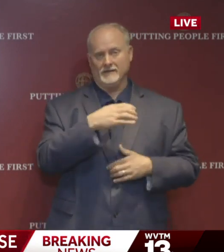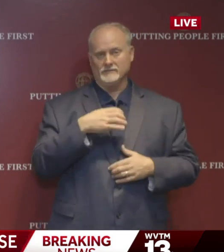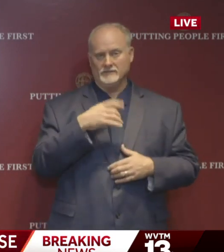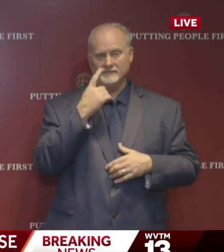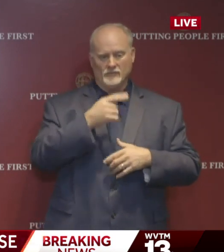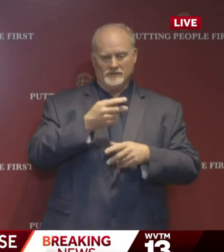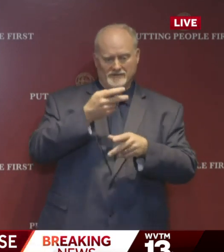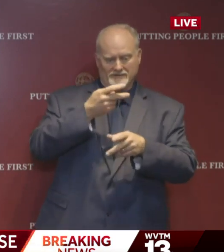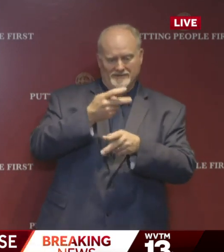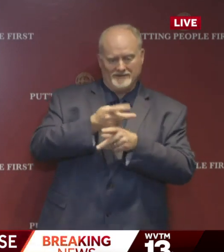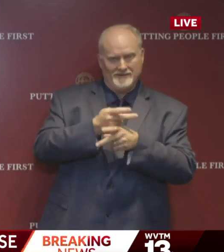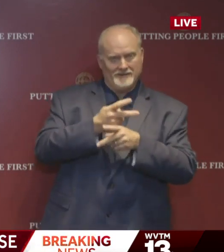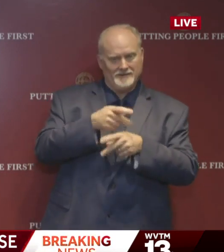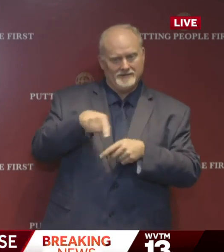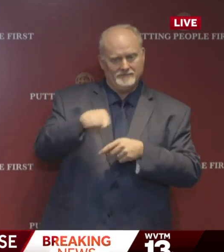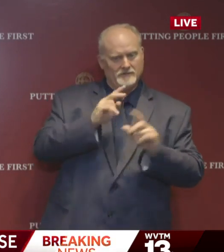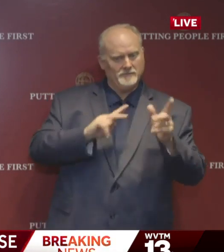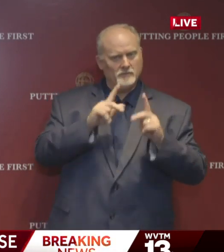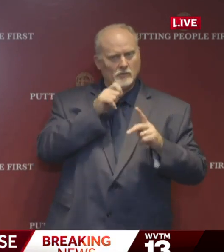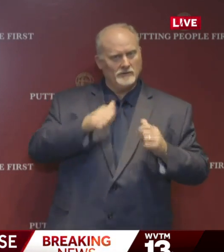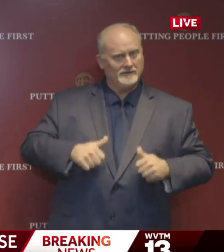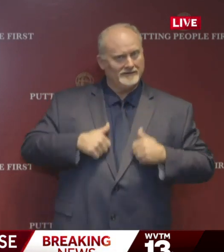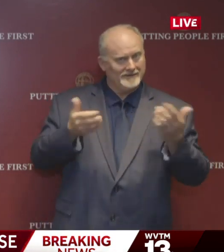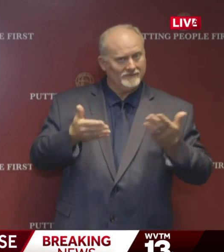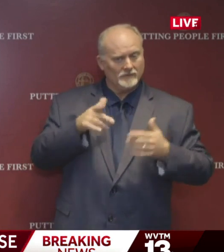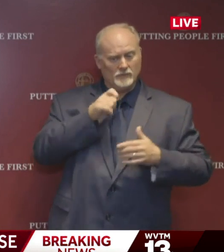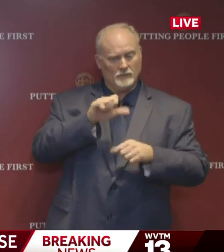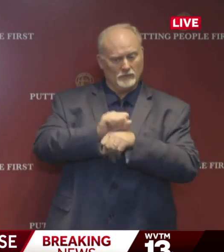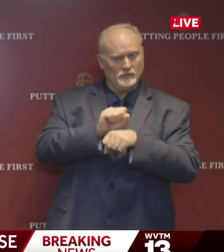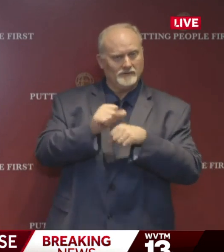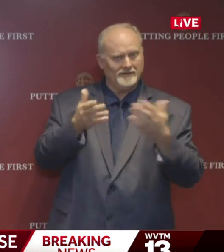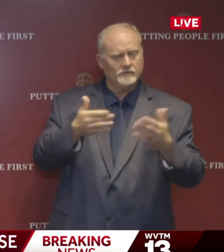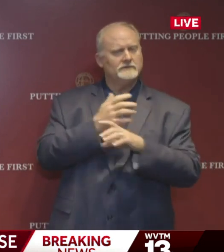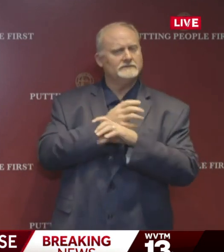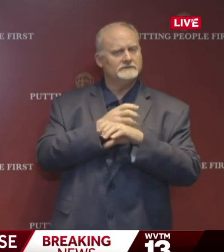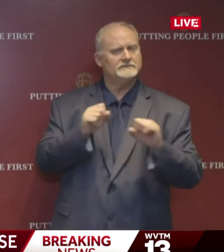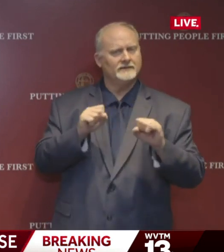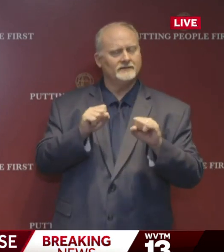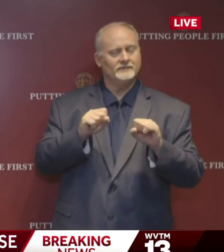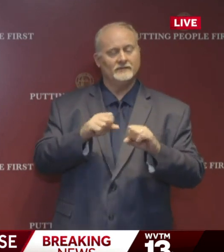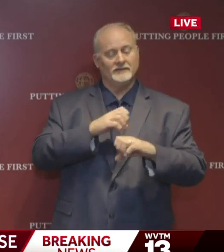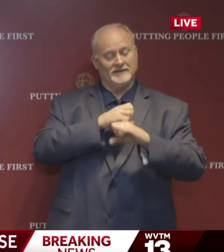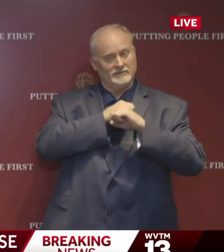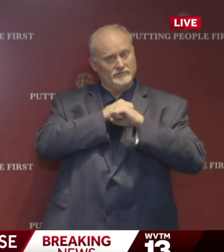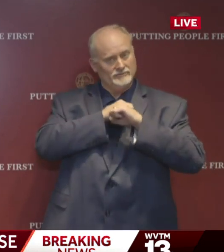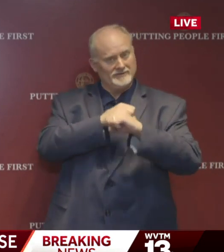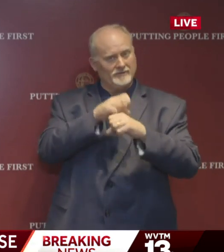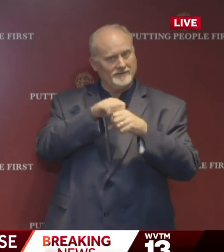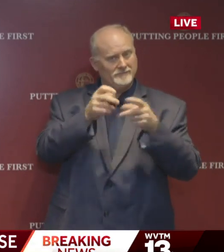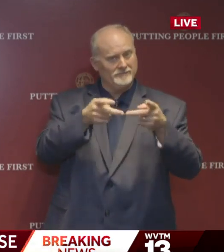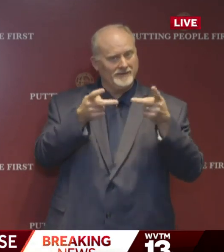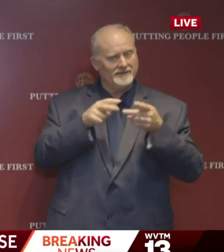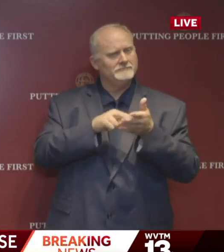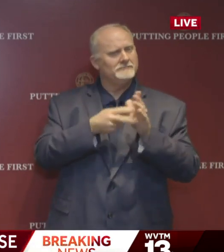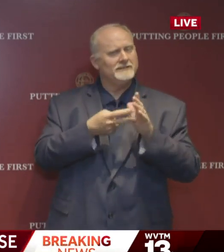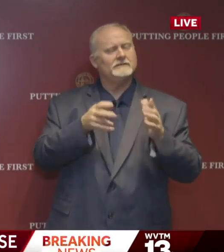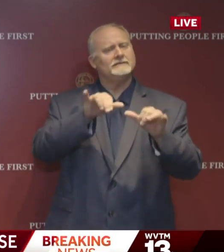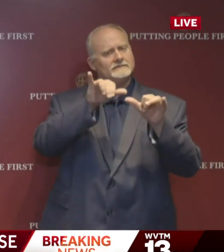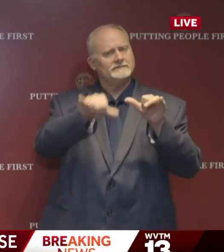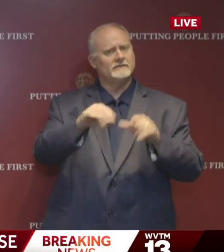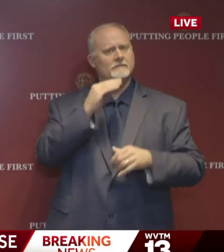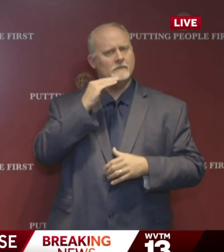who live and work in the city of Birmingham safe. Shelter-in-place simply means to stay at home,